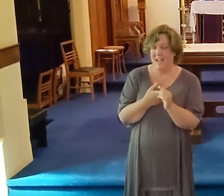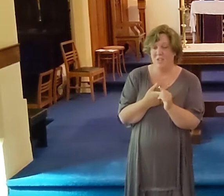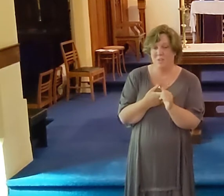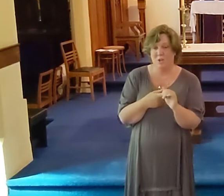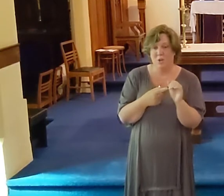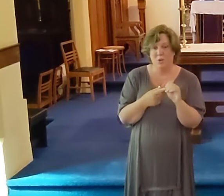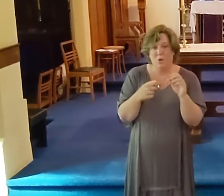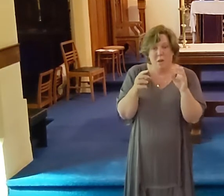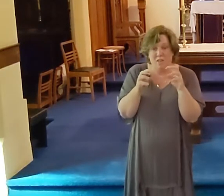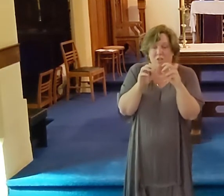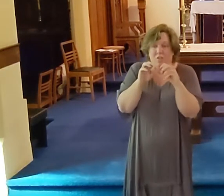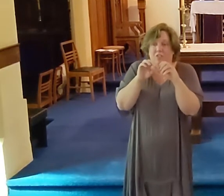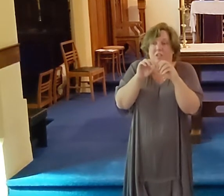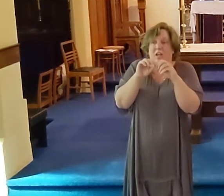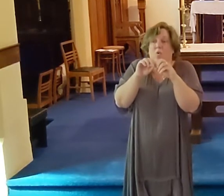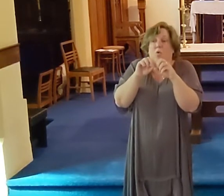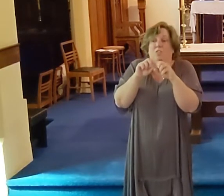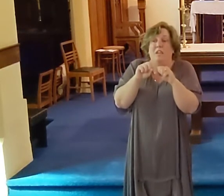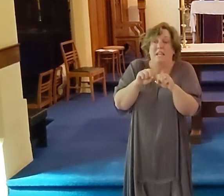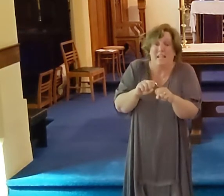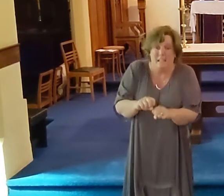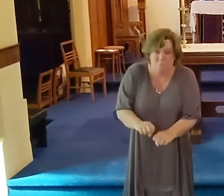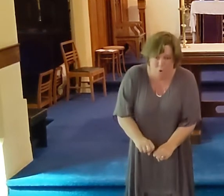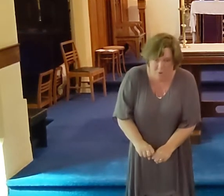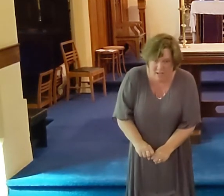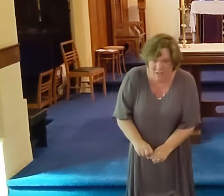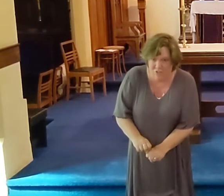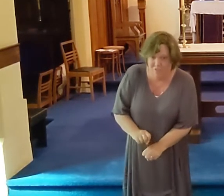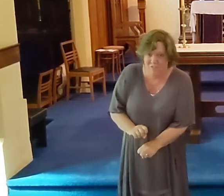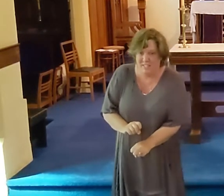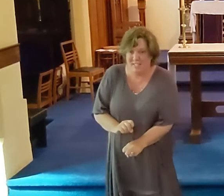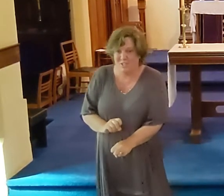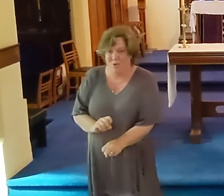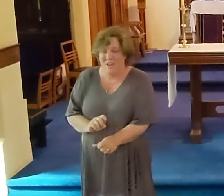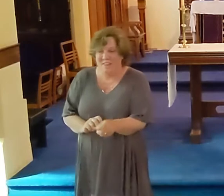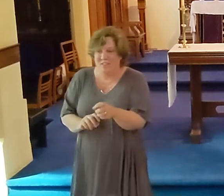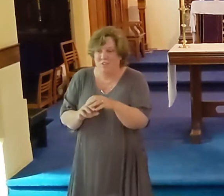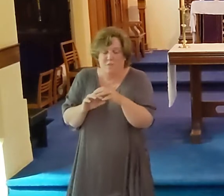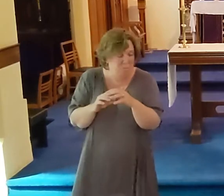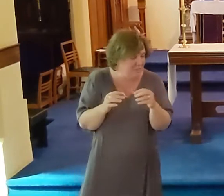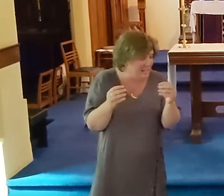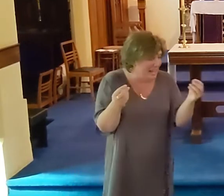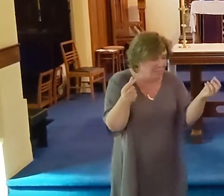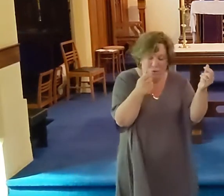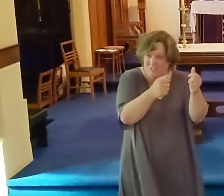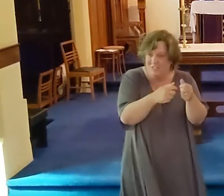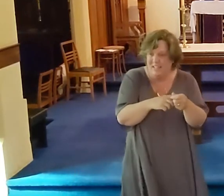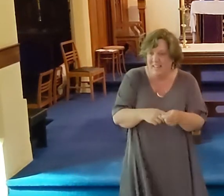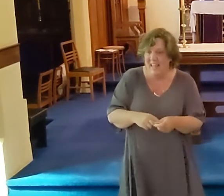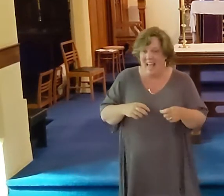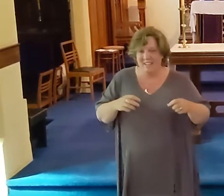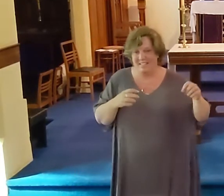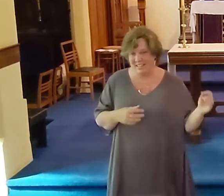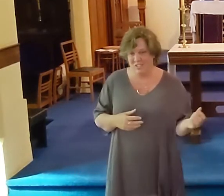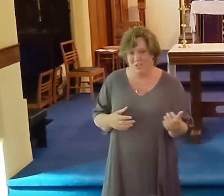Nashville, who, when the university was nearly broke 150 years ago, they put their last points